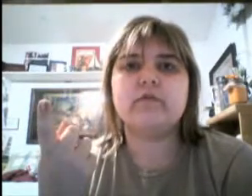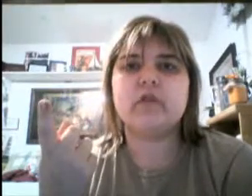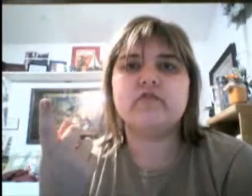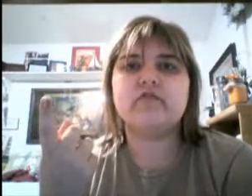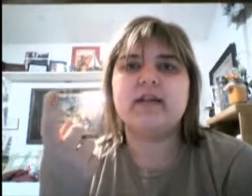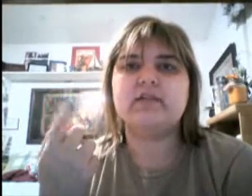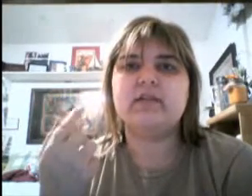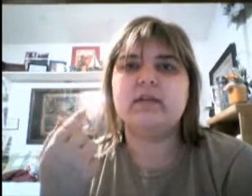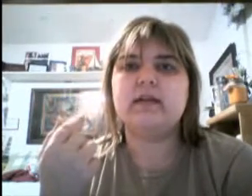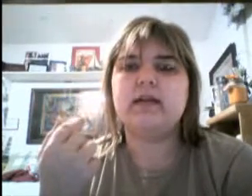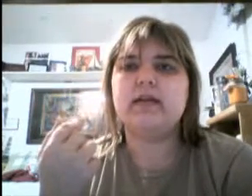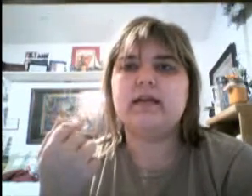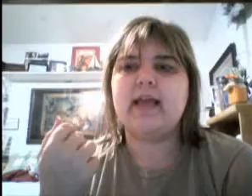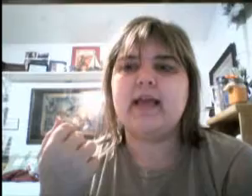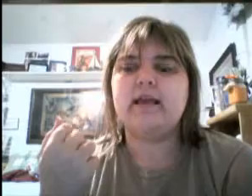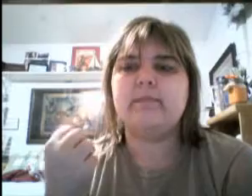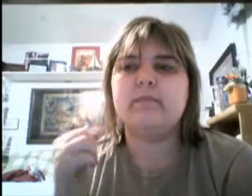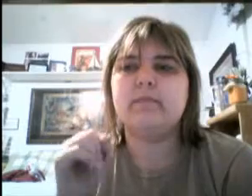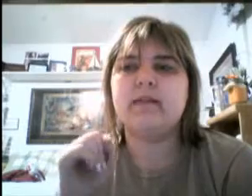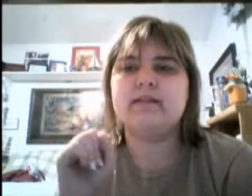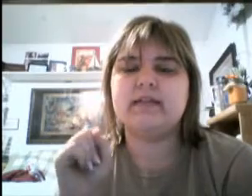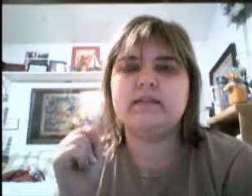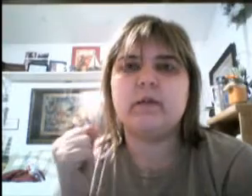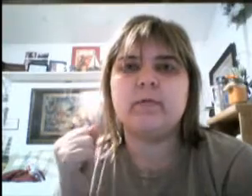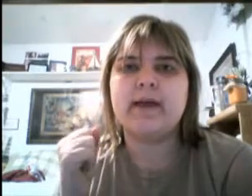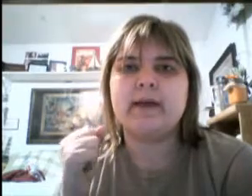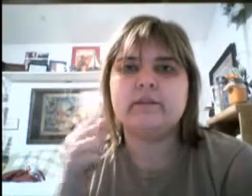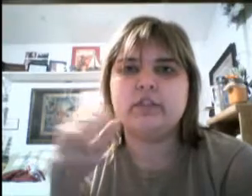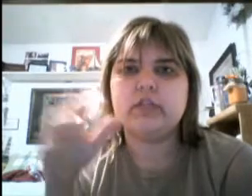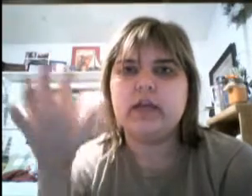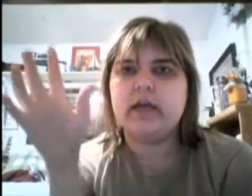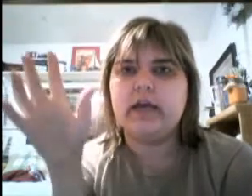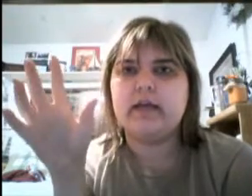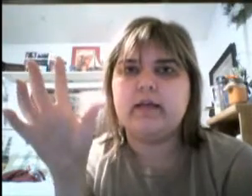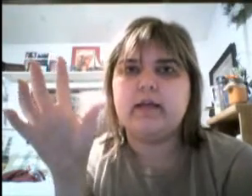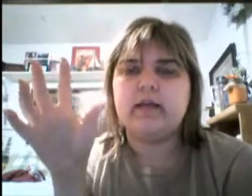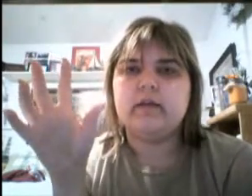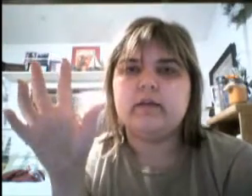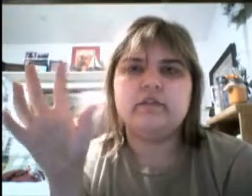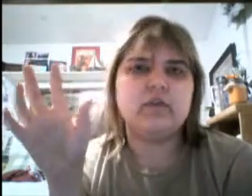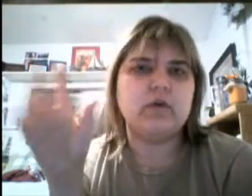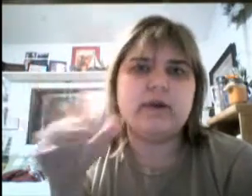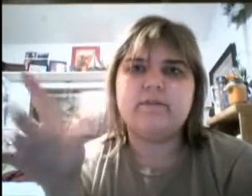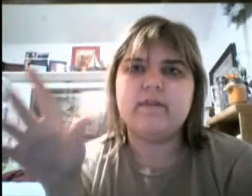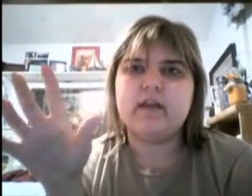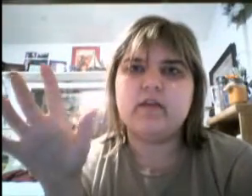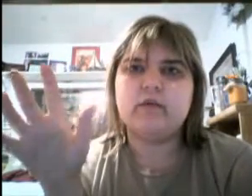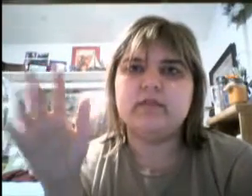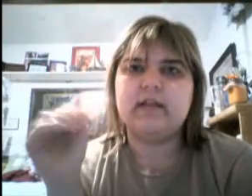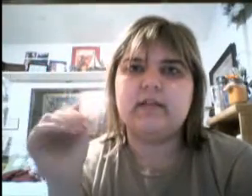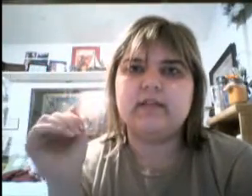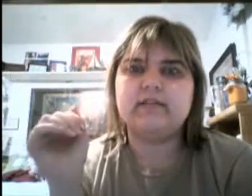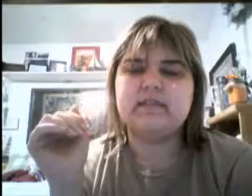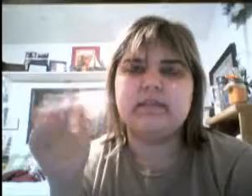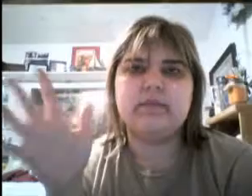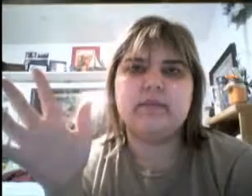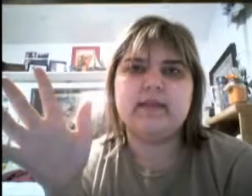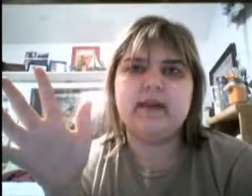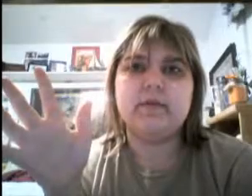over to Doctor Strange, and, uh, they had Benedict Cumberbatch, uh, do a quick video telling us he couldn't be there,